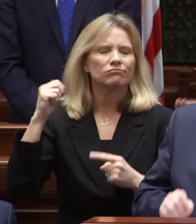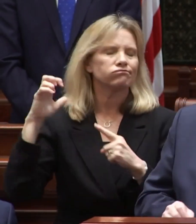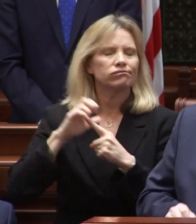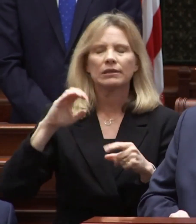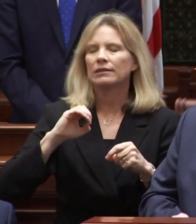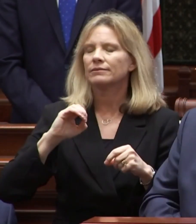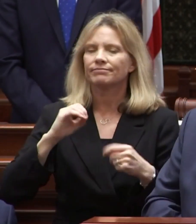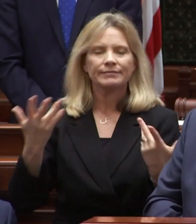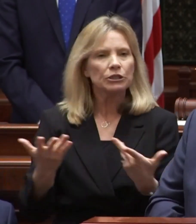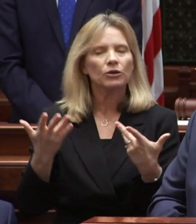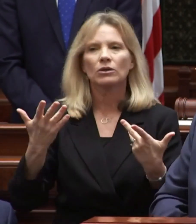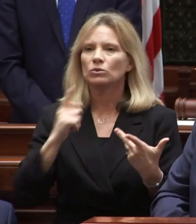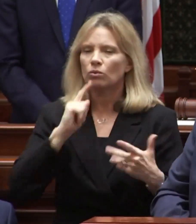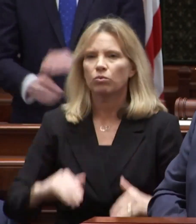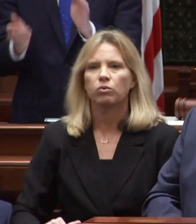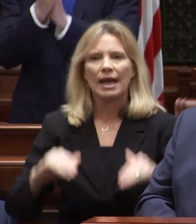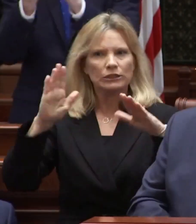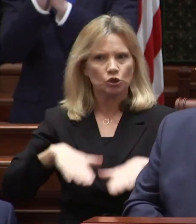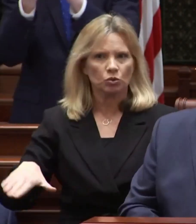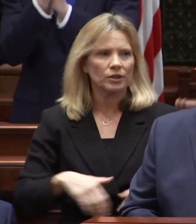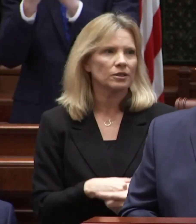nation to raise young children